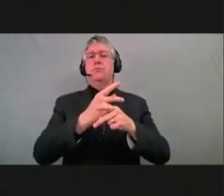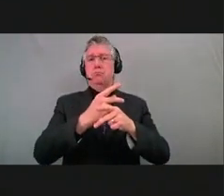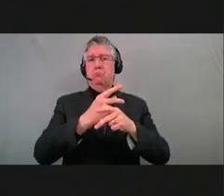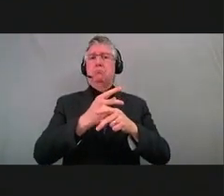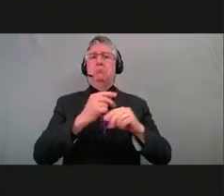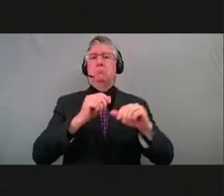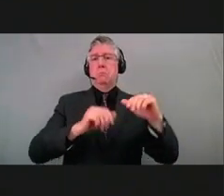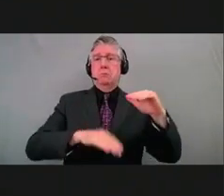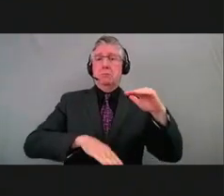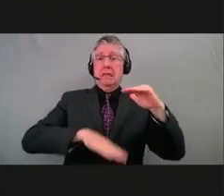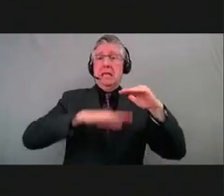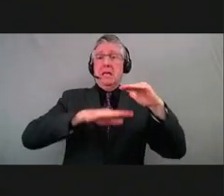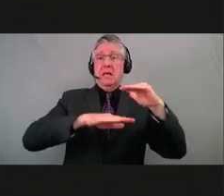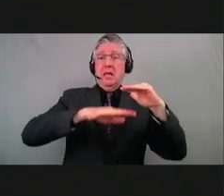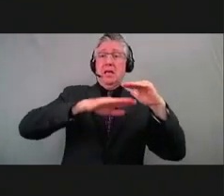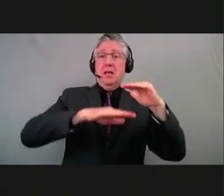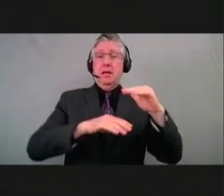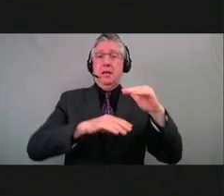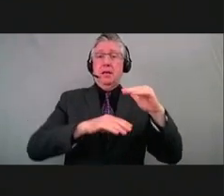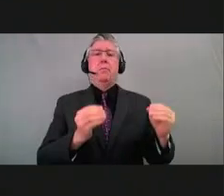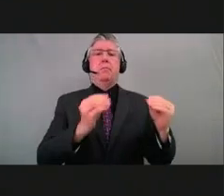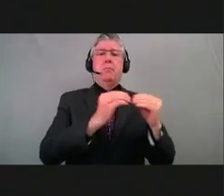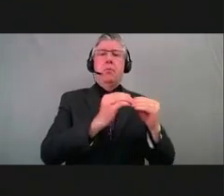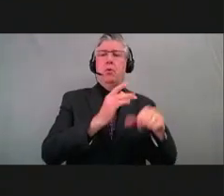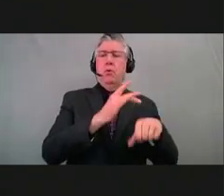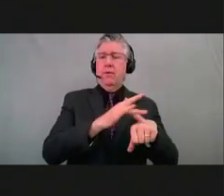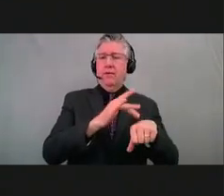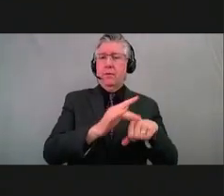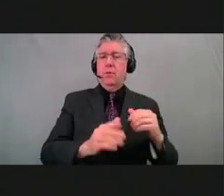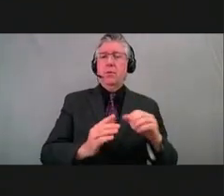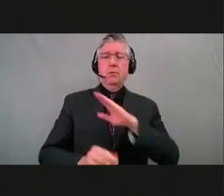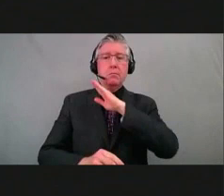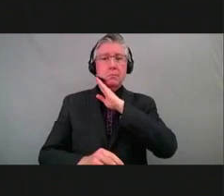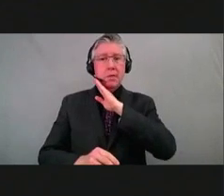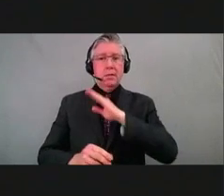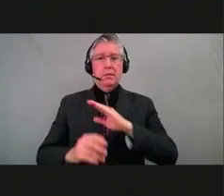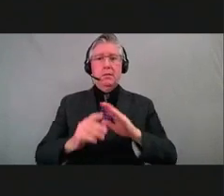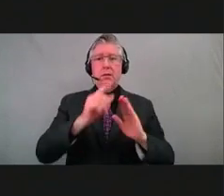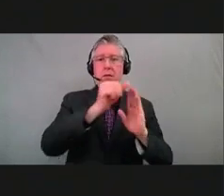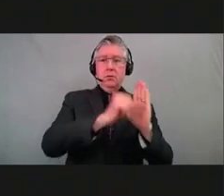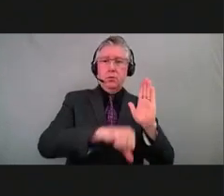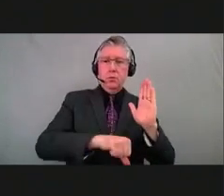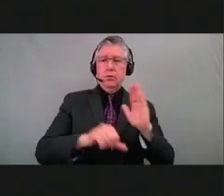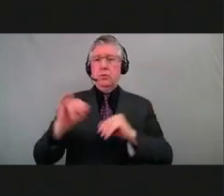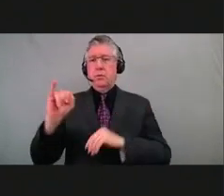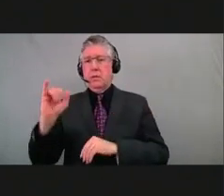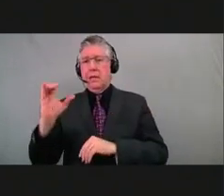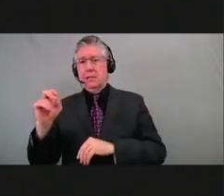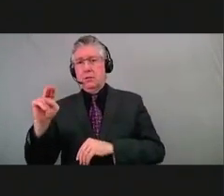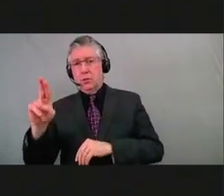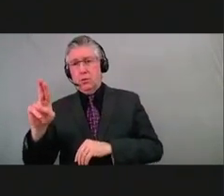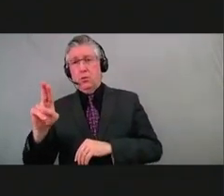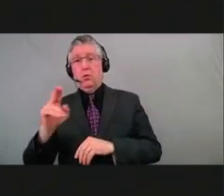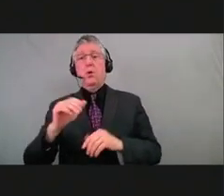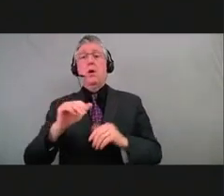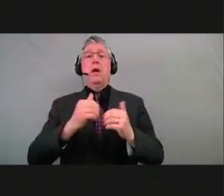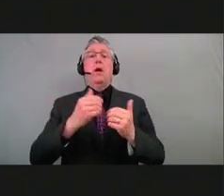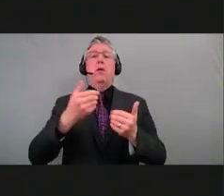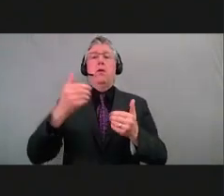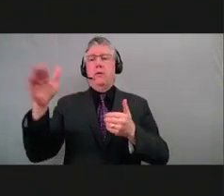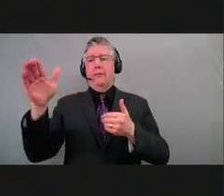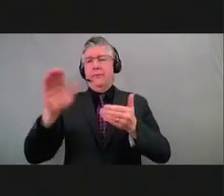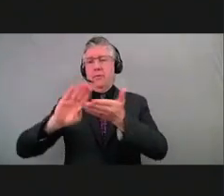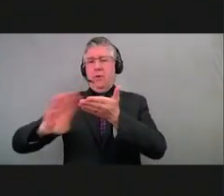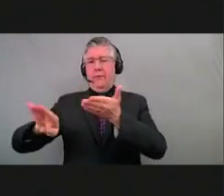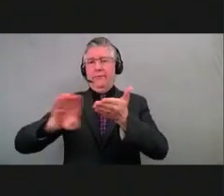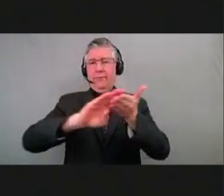ICU and medical surgical beds that are available as case counts and hospitalizations do continue to